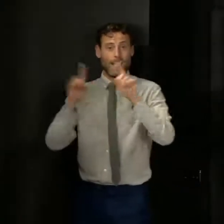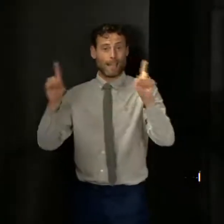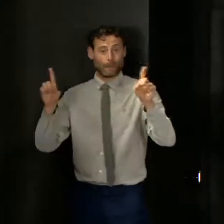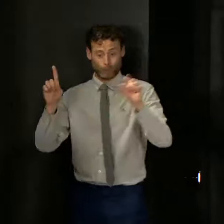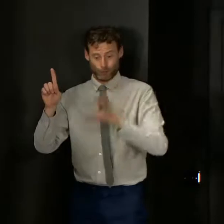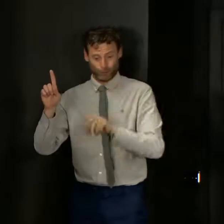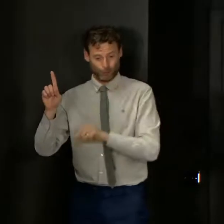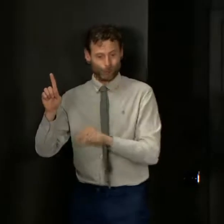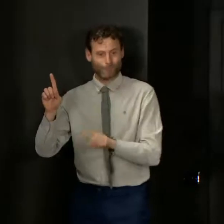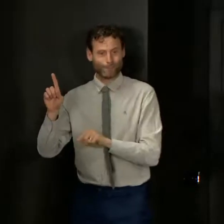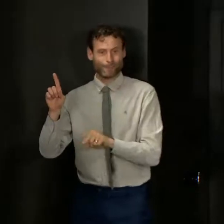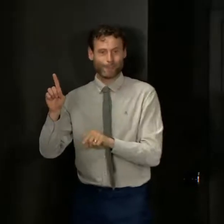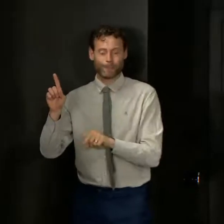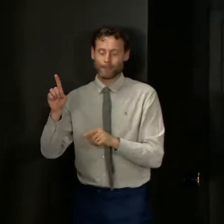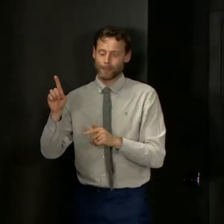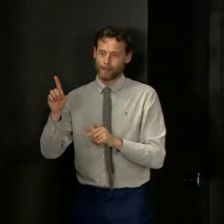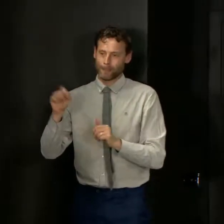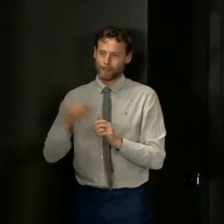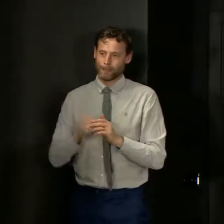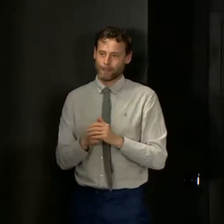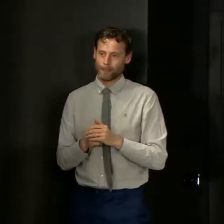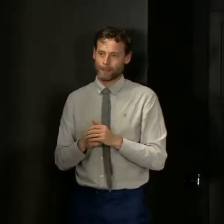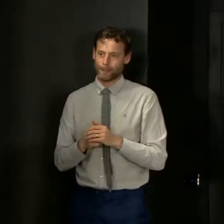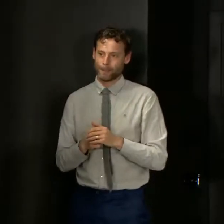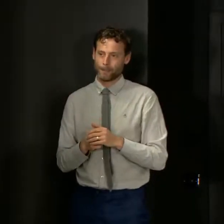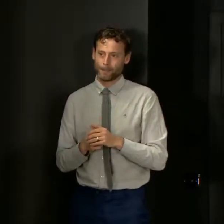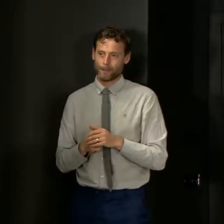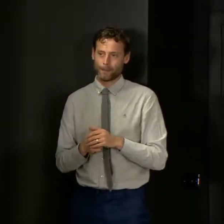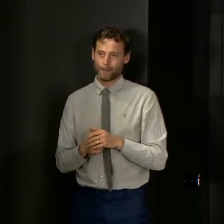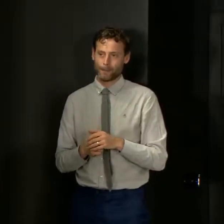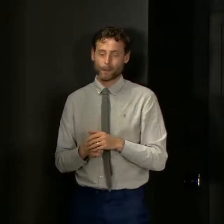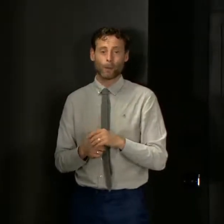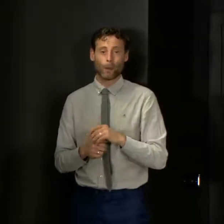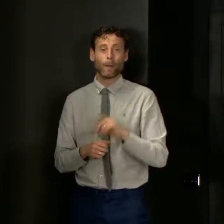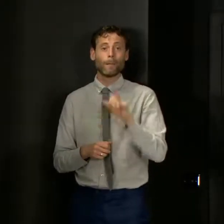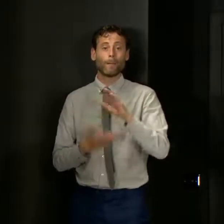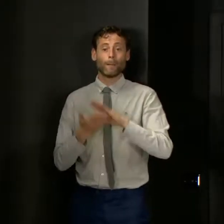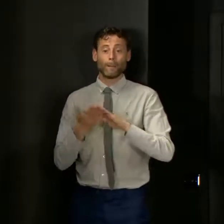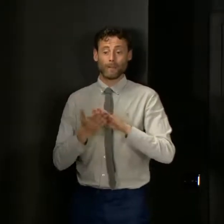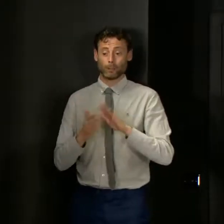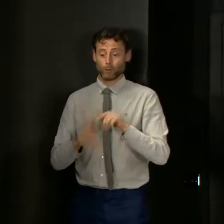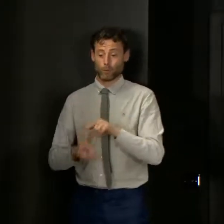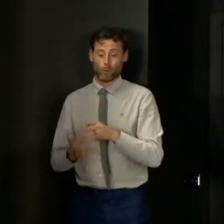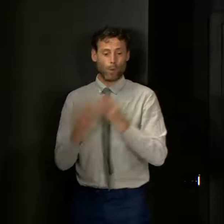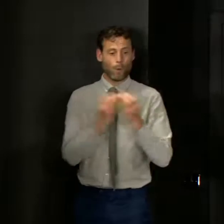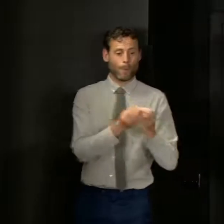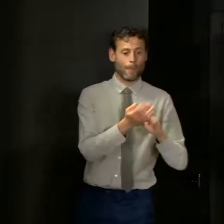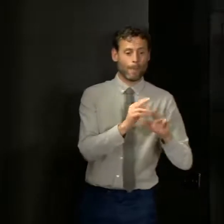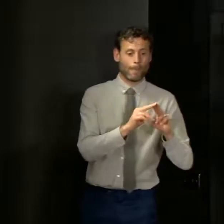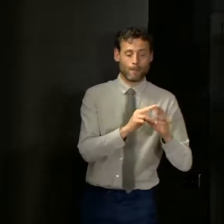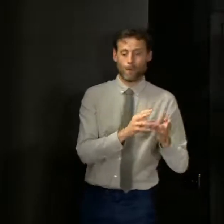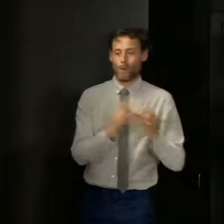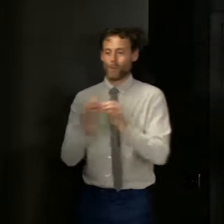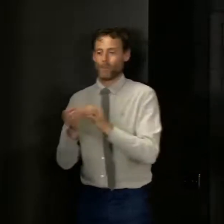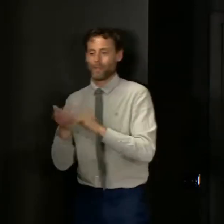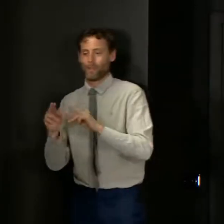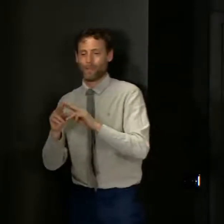passage of people from one household to another that's established for very good